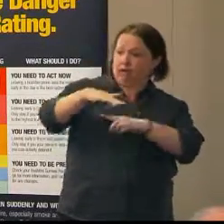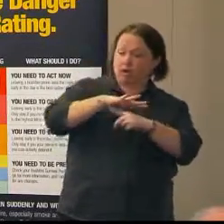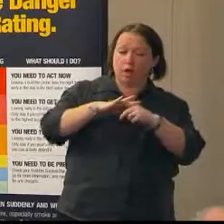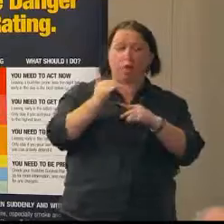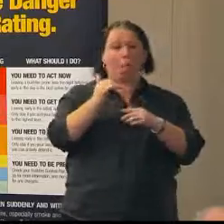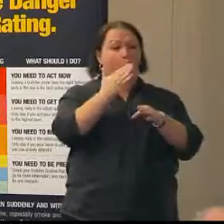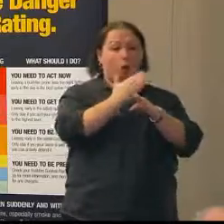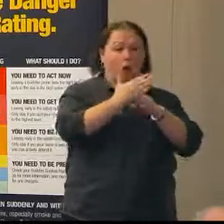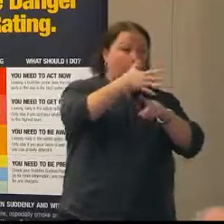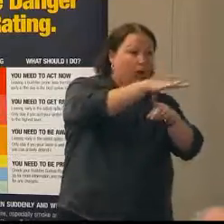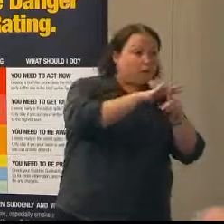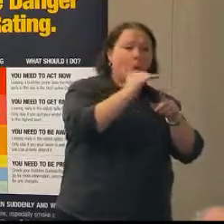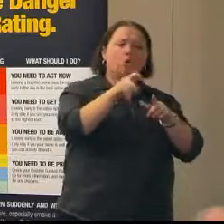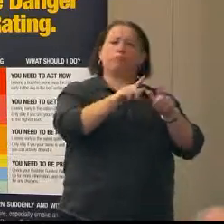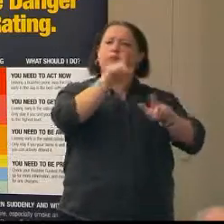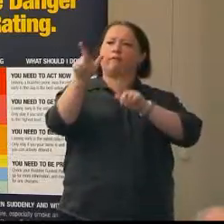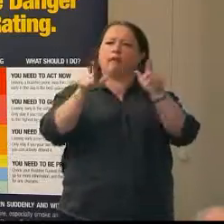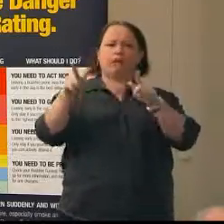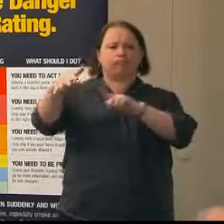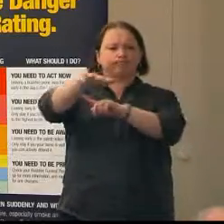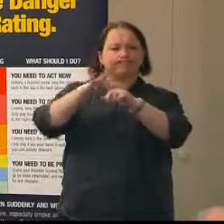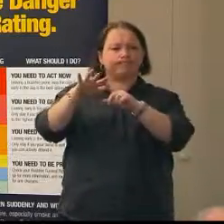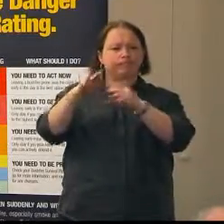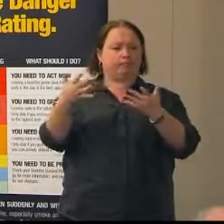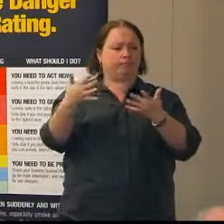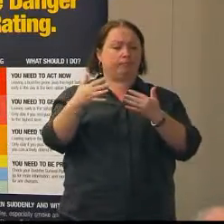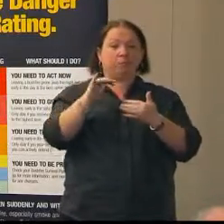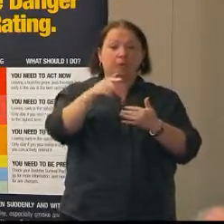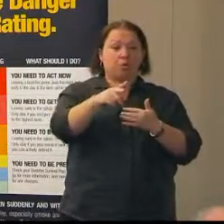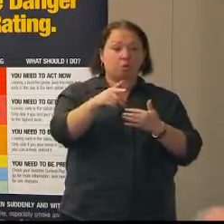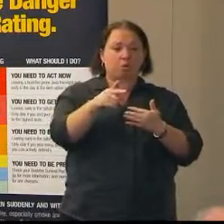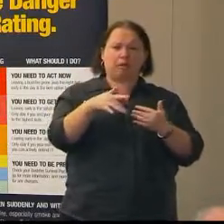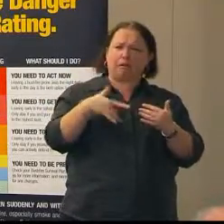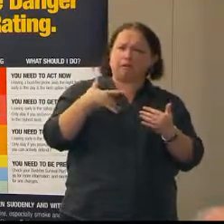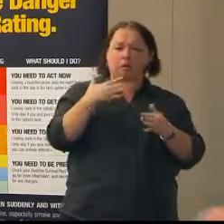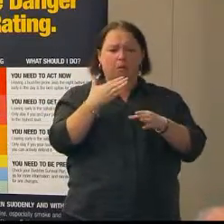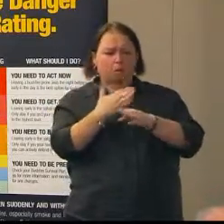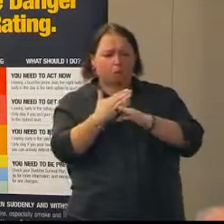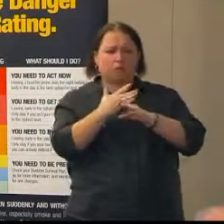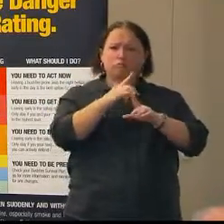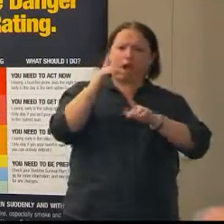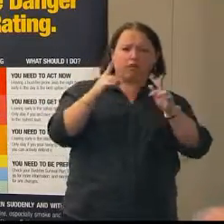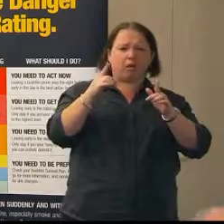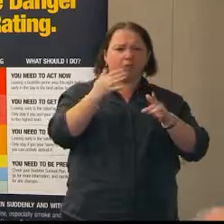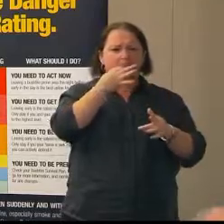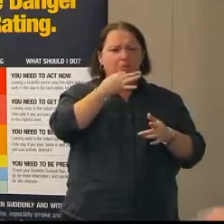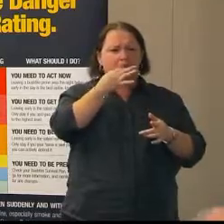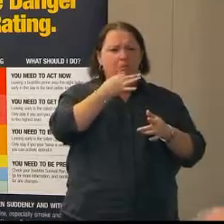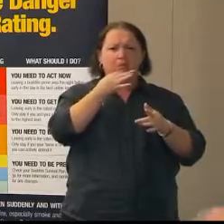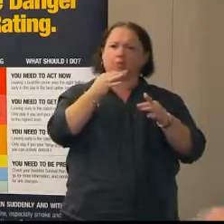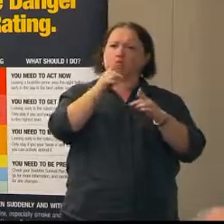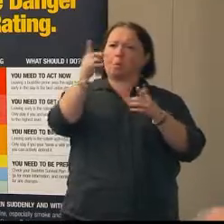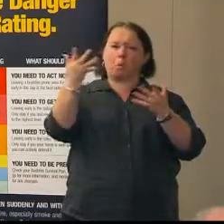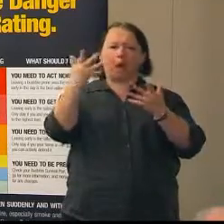work and where you travel. And whilst you might not live, work or travel very often in bushfire prone